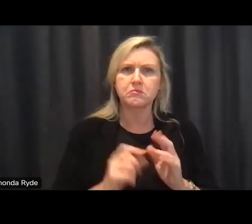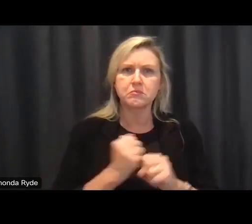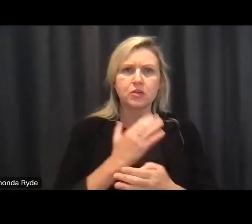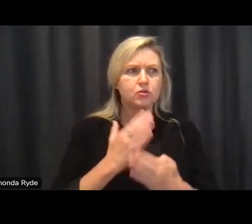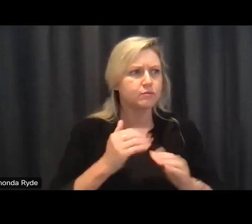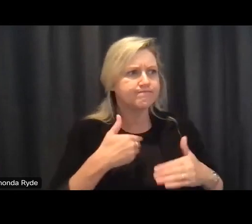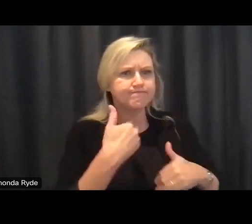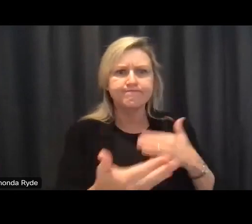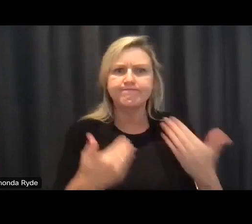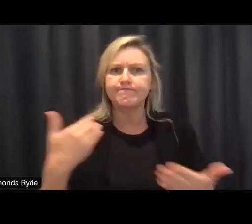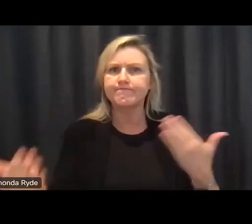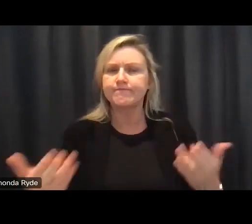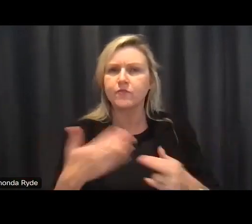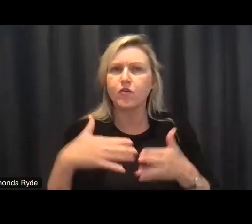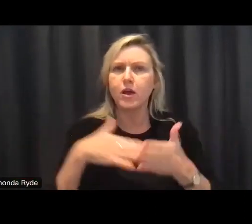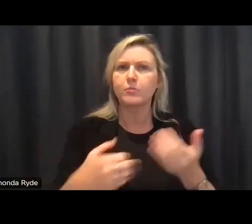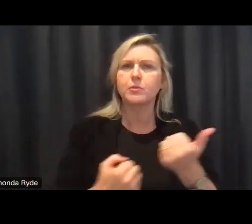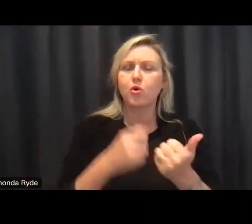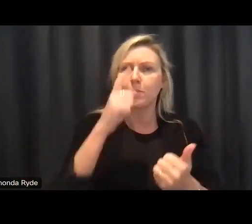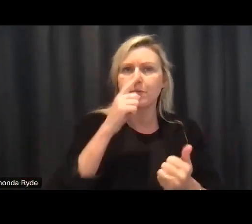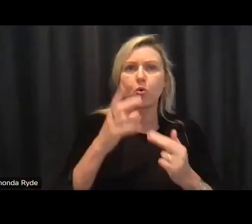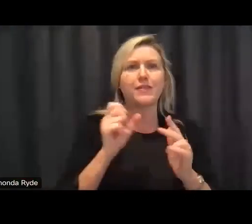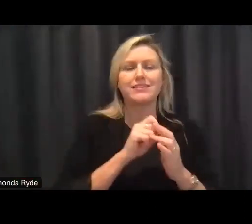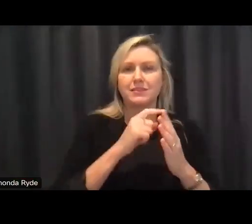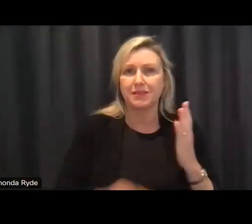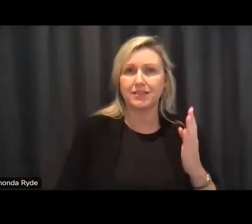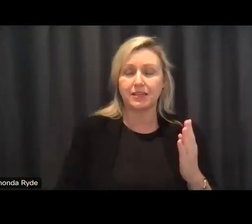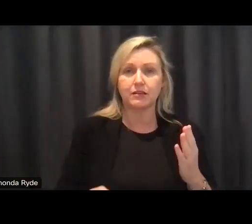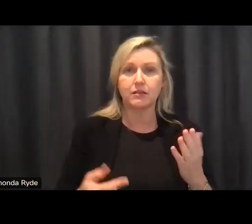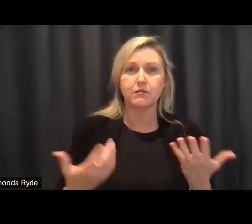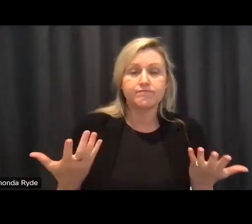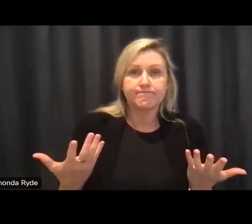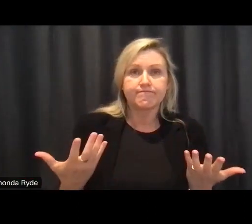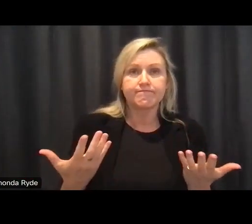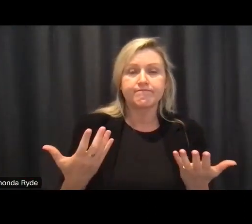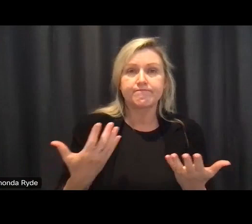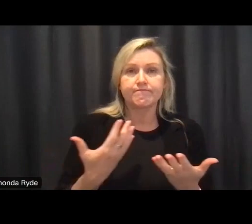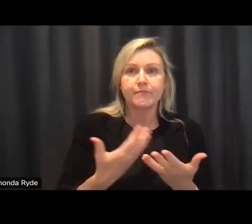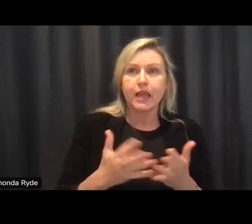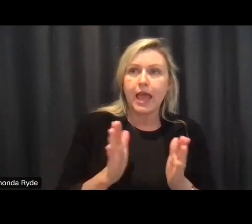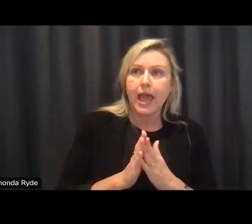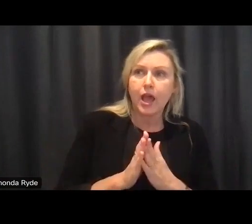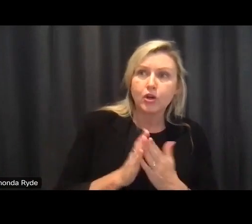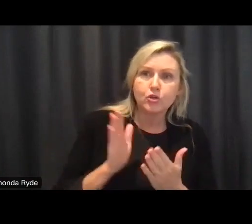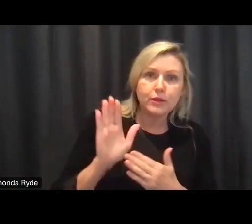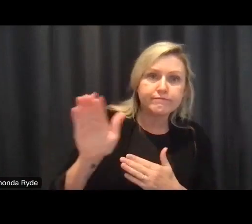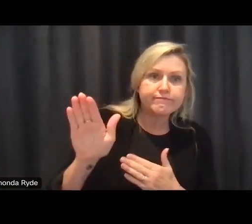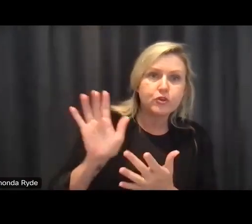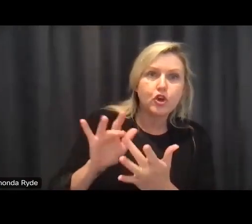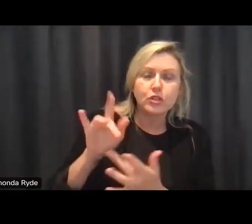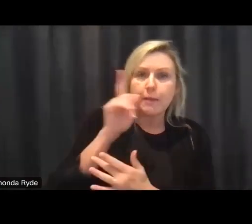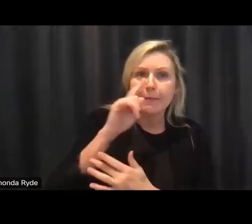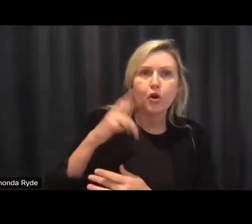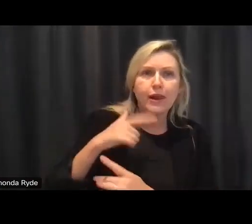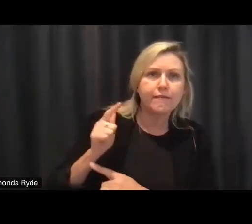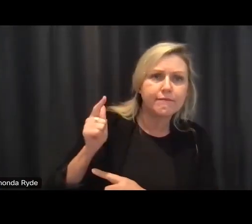for all people with disability how we reach out to those people who haven't been heard in those remote